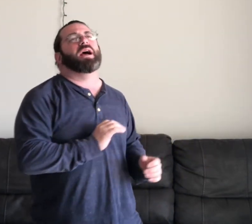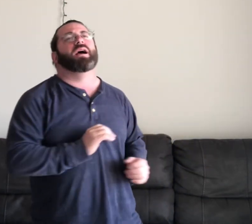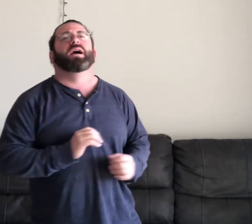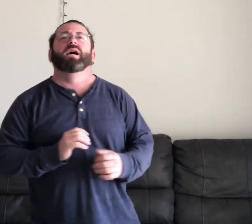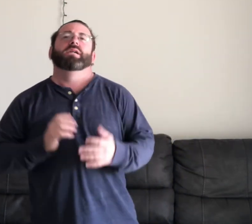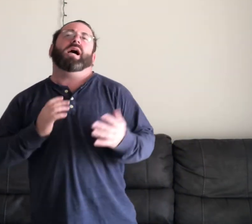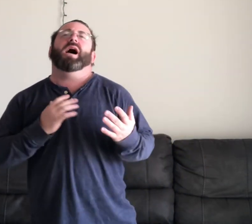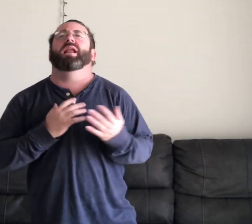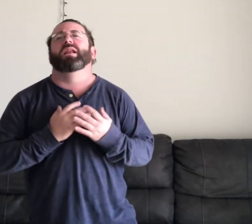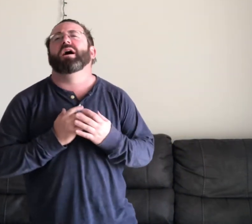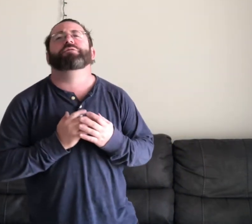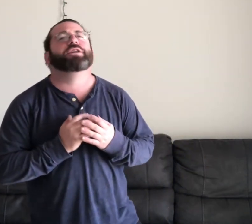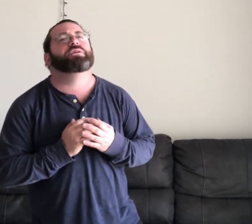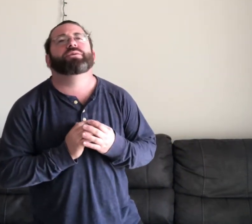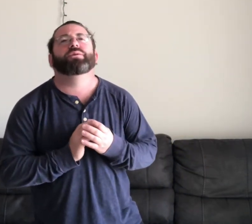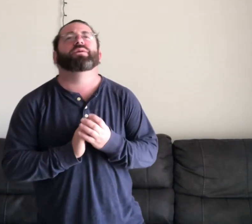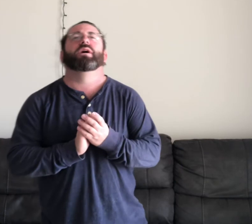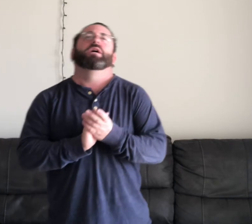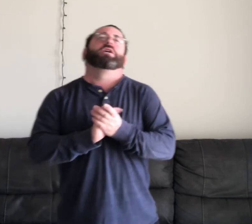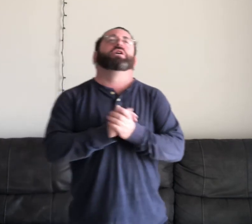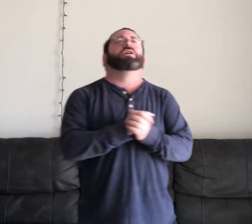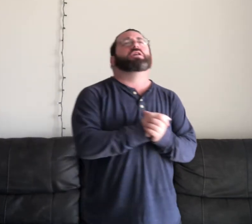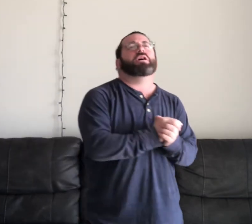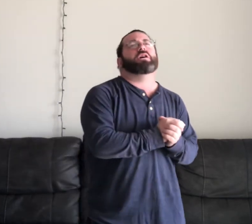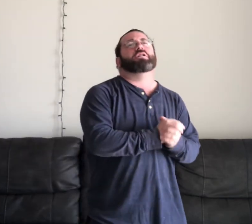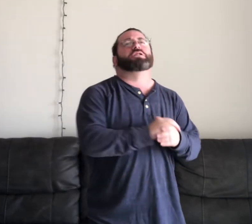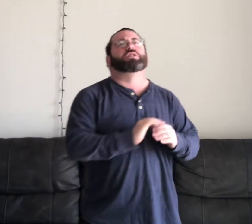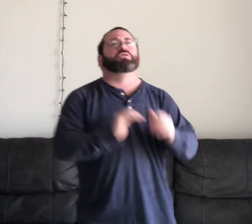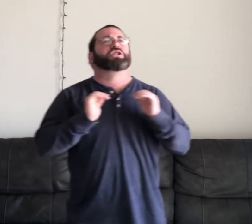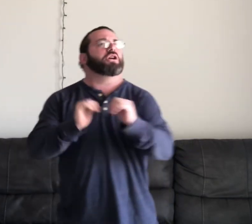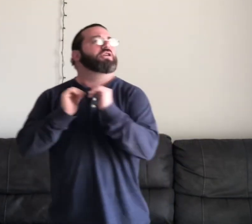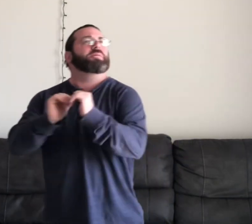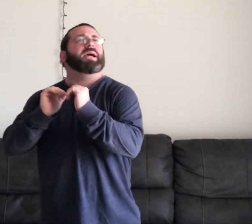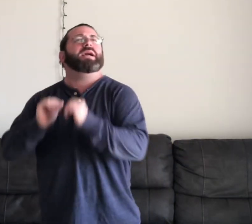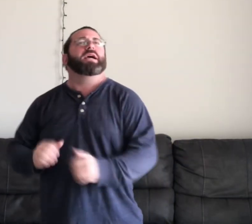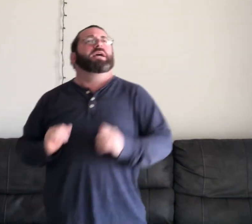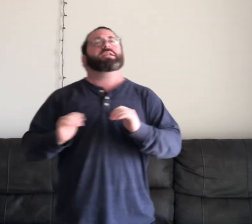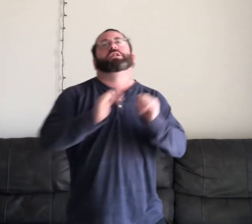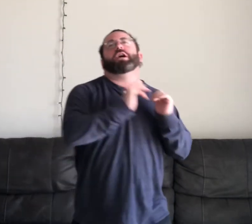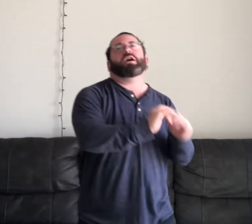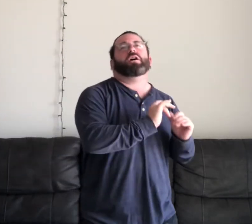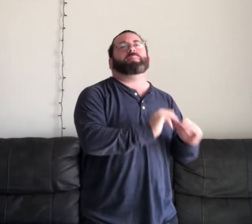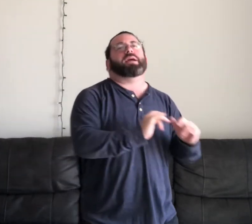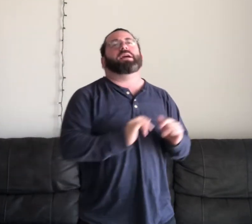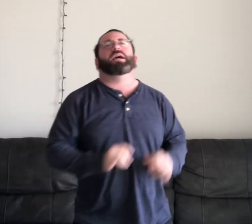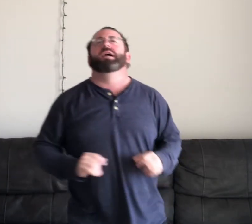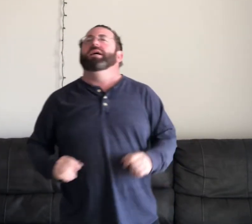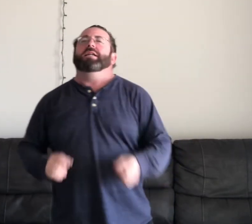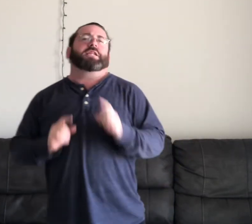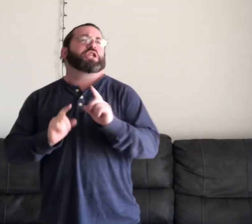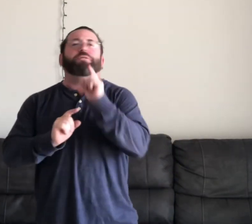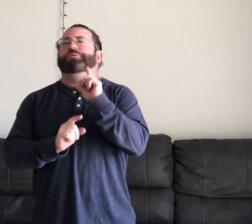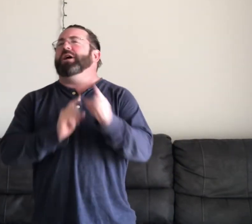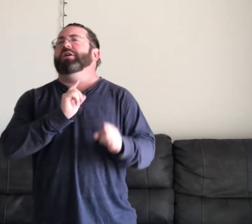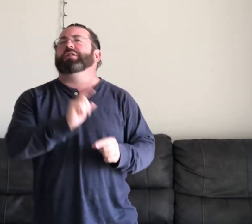I love you, girl So show me and tell me That you feel the